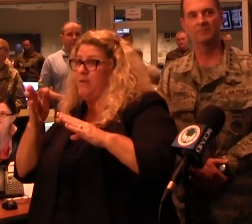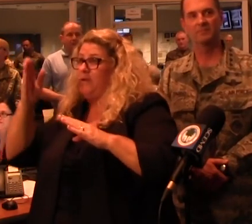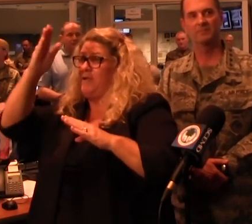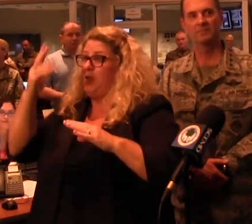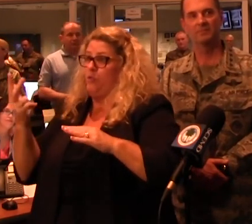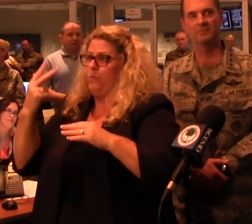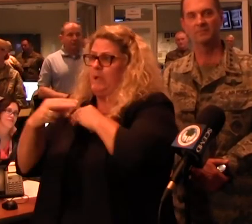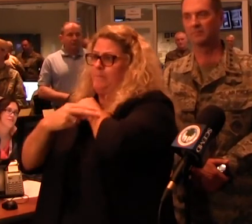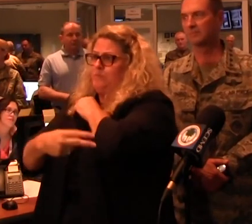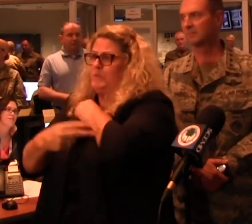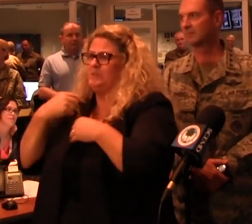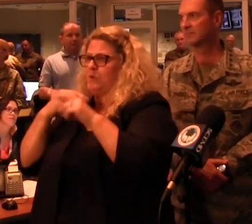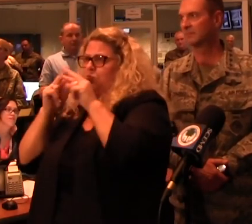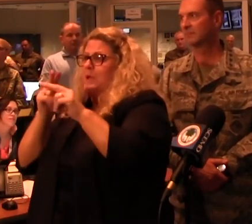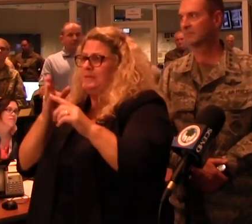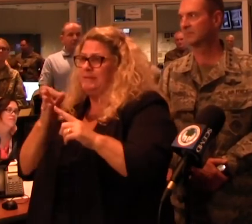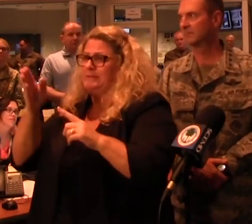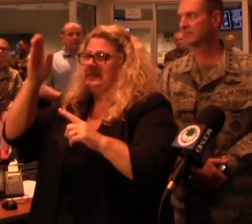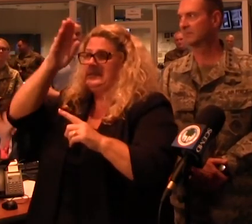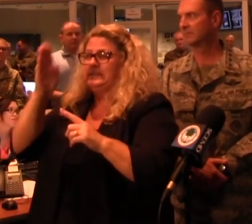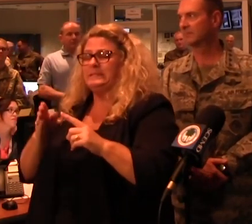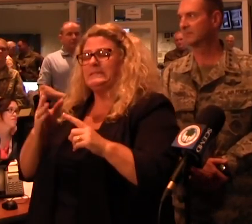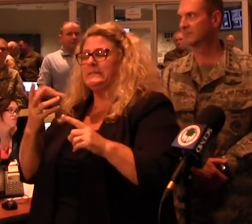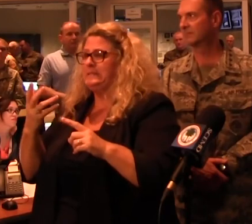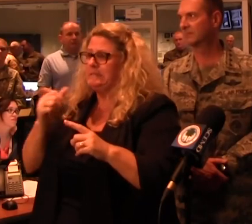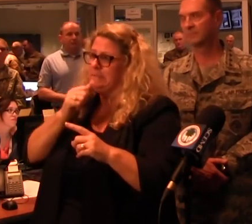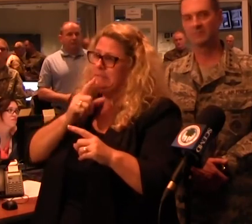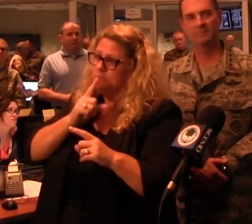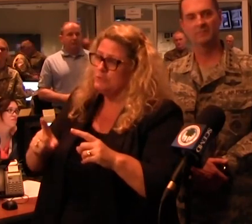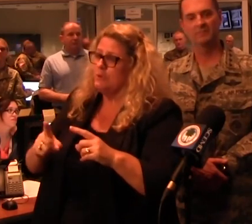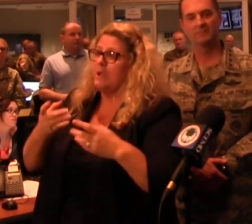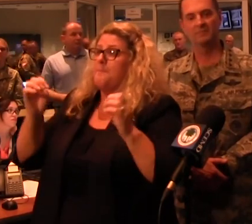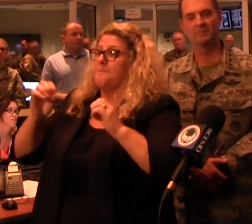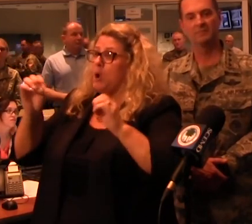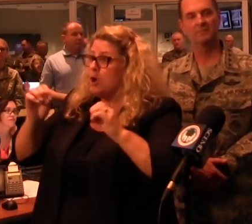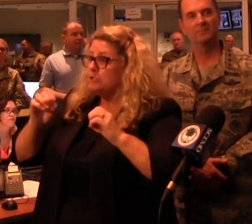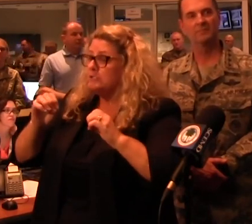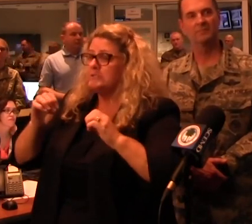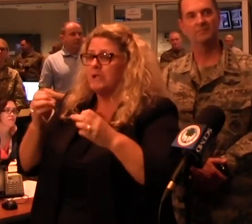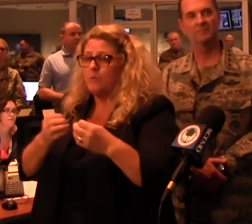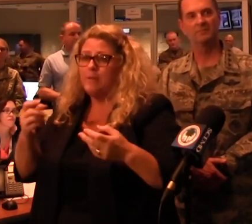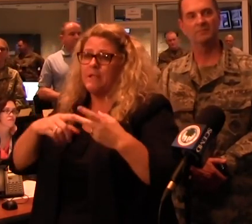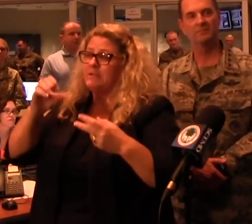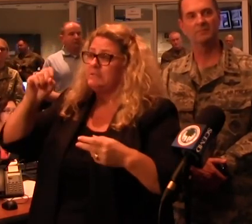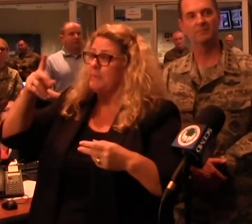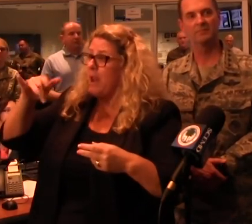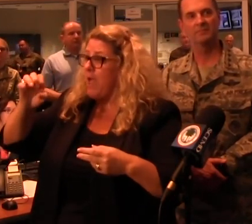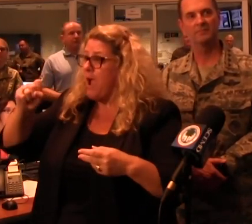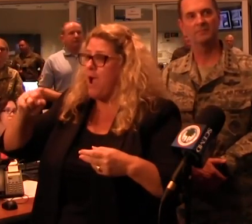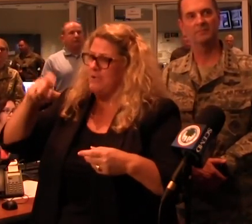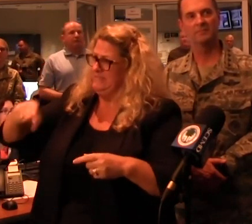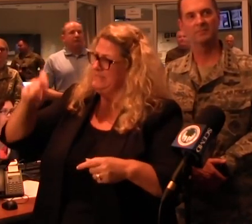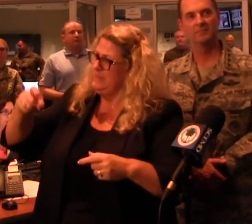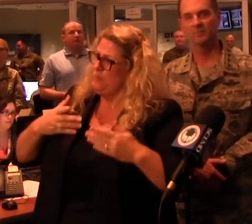that we're watching very closely. But we want to keep that avenue open. You have emergency equipment. You have supplies. You have all kinds of things. If you don't have